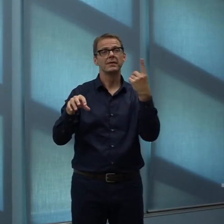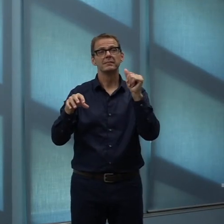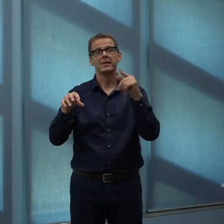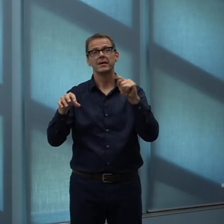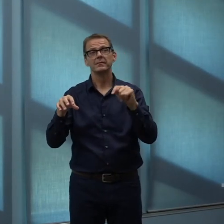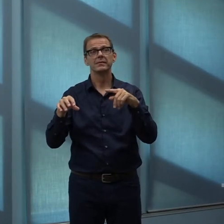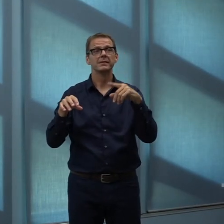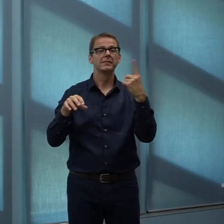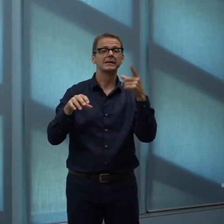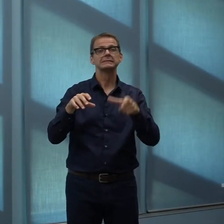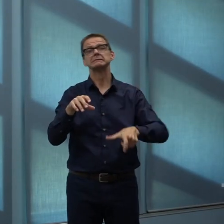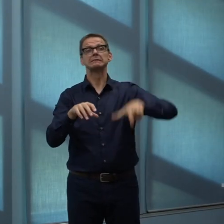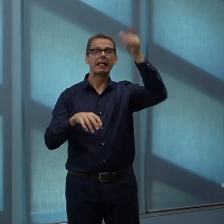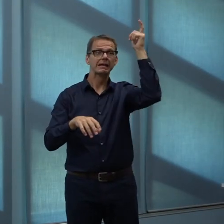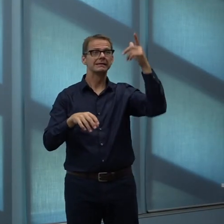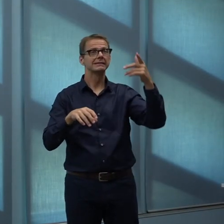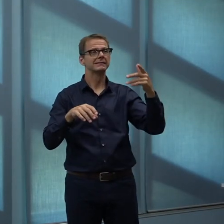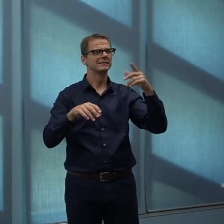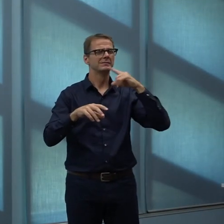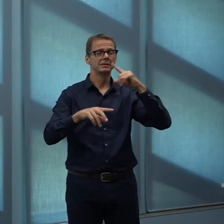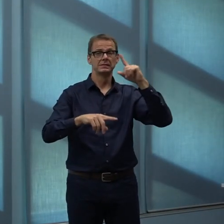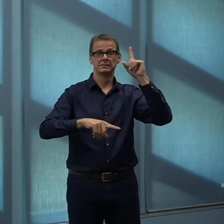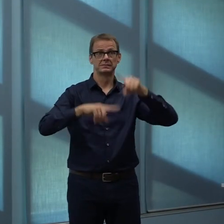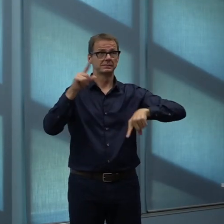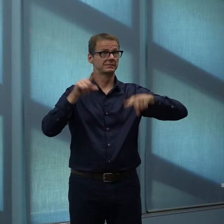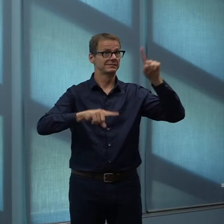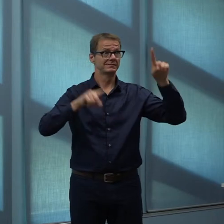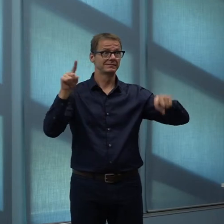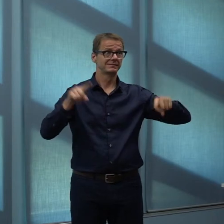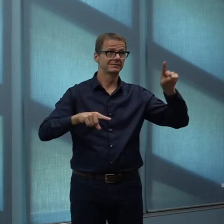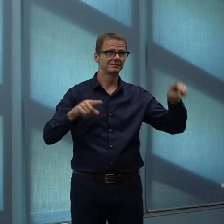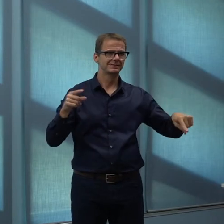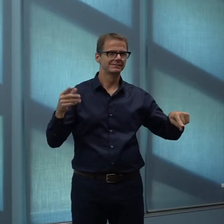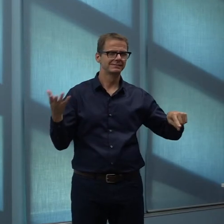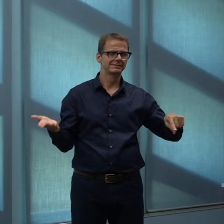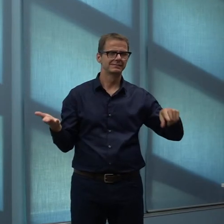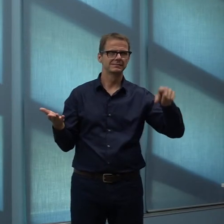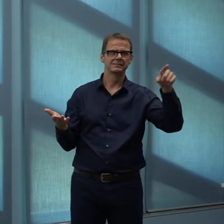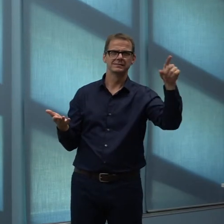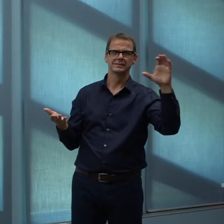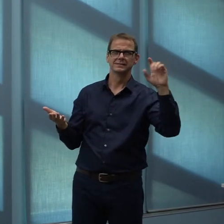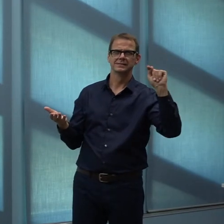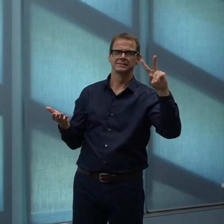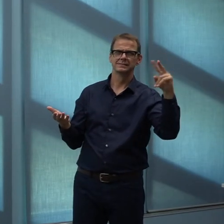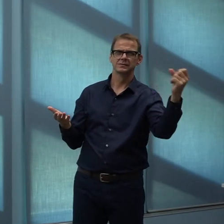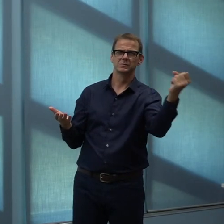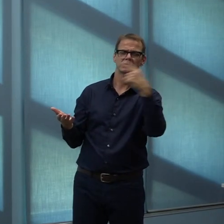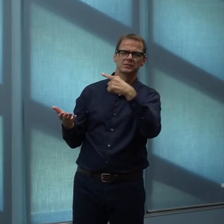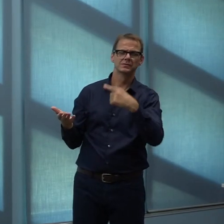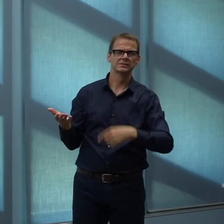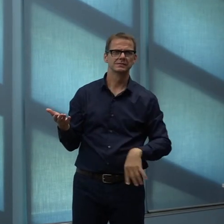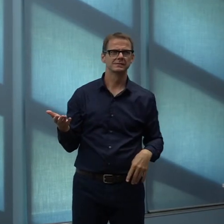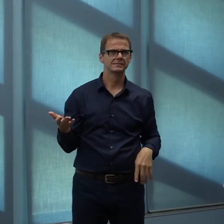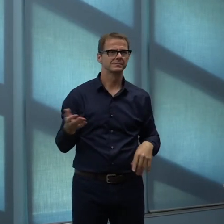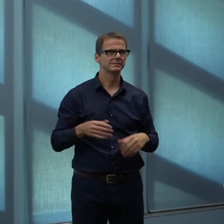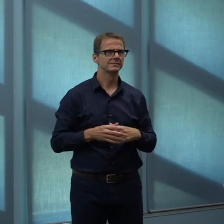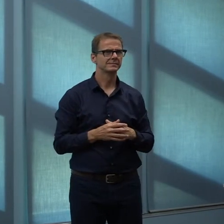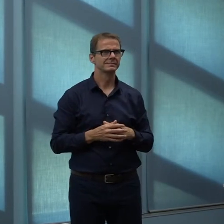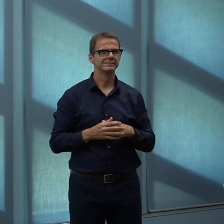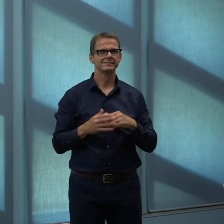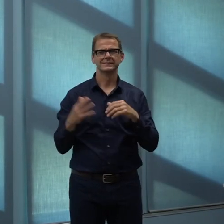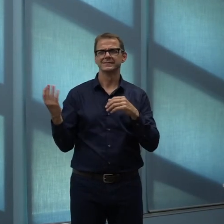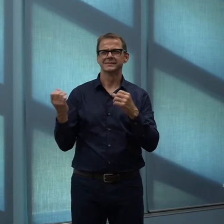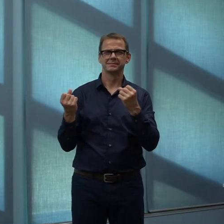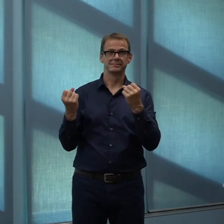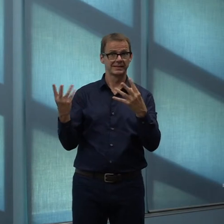So you mentioned it will take kind of years and years for people to actually see the ramifications of this